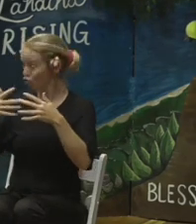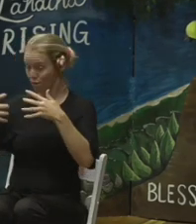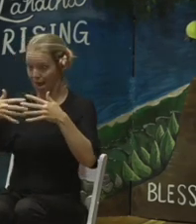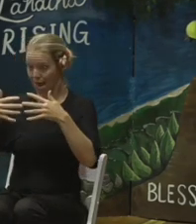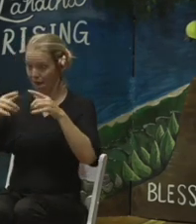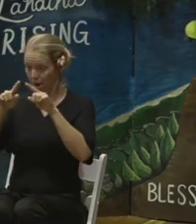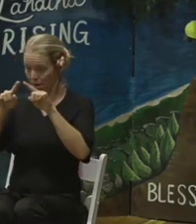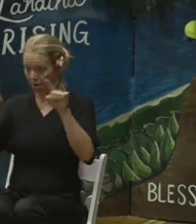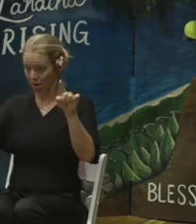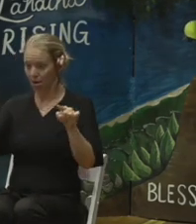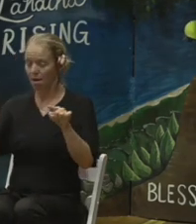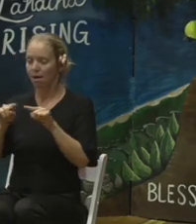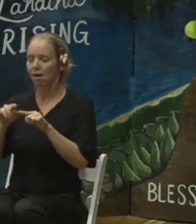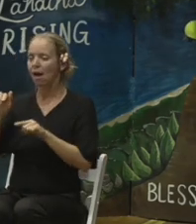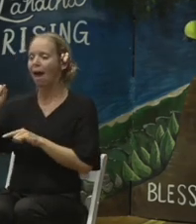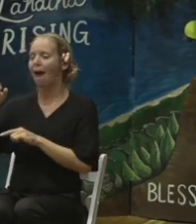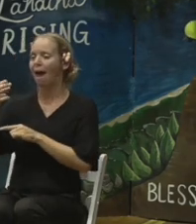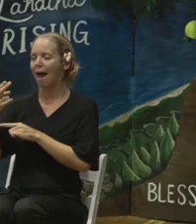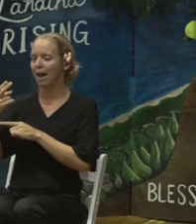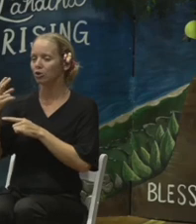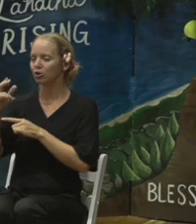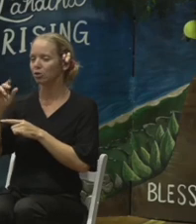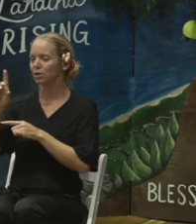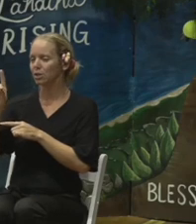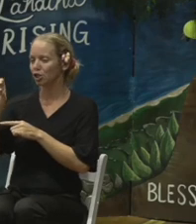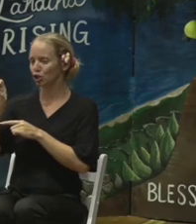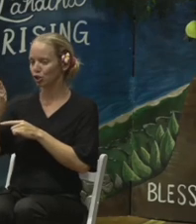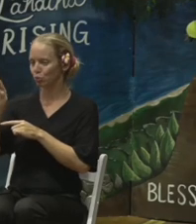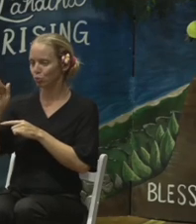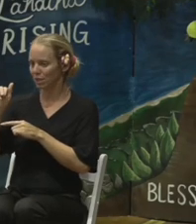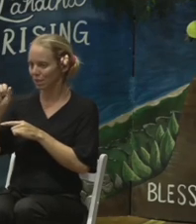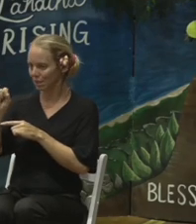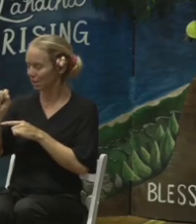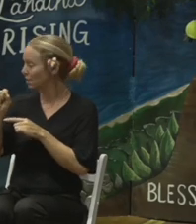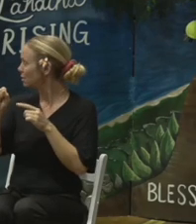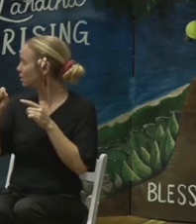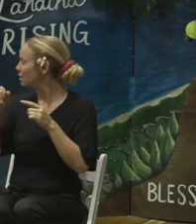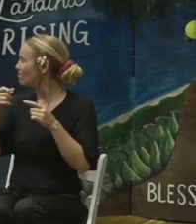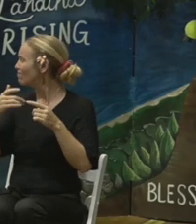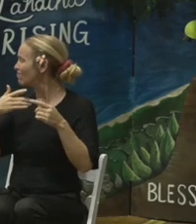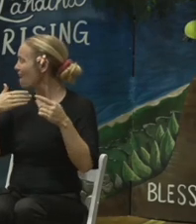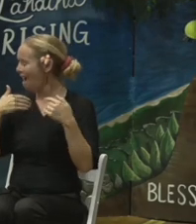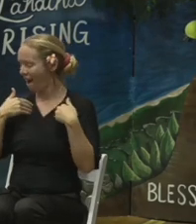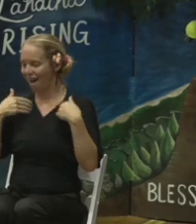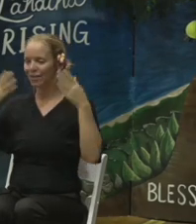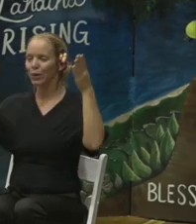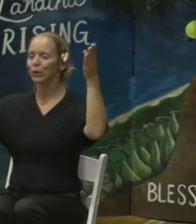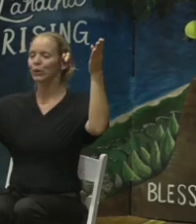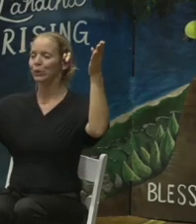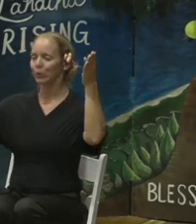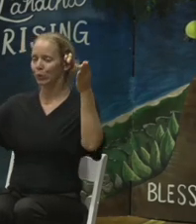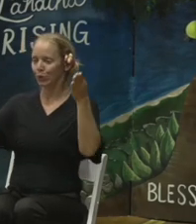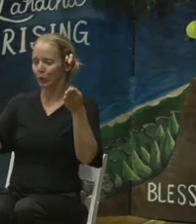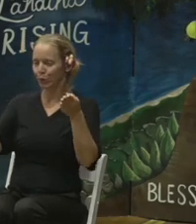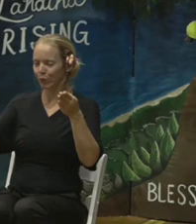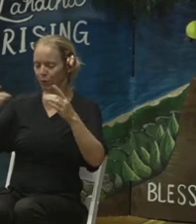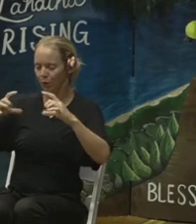It's sloped with a flat bottom, both sides. It's a double liner,